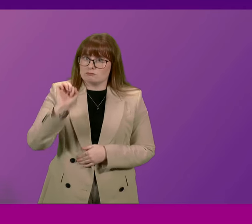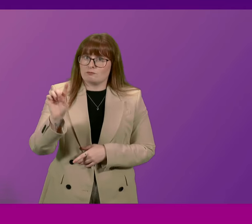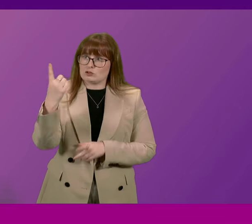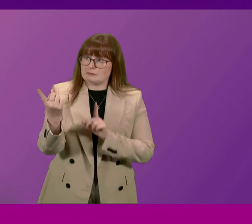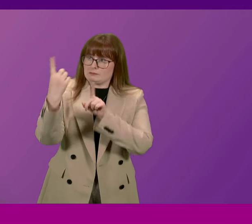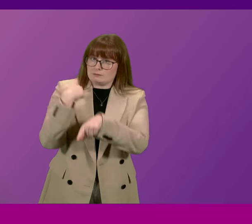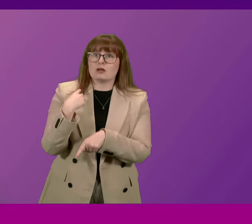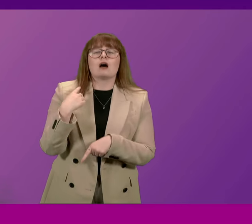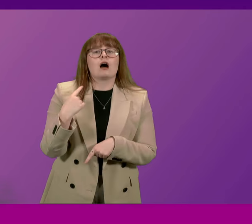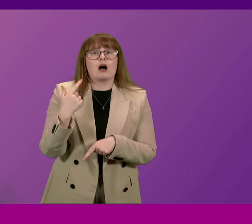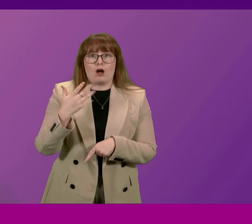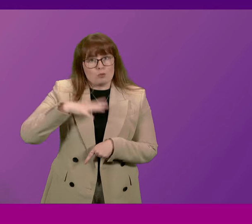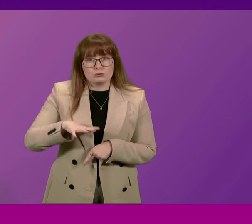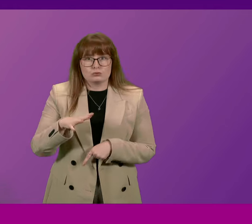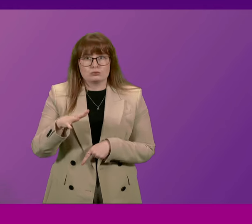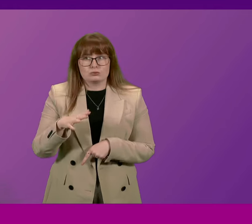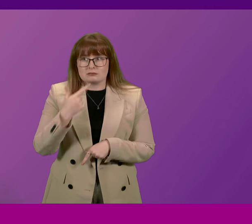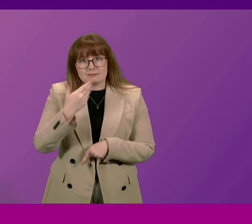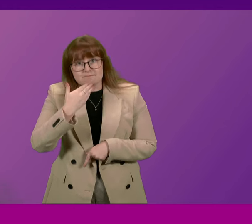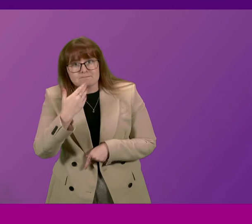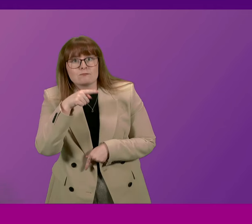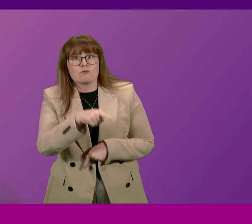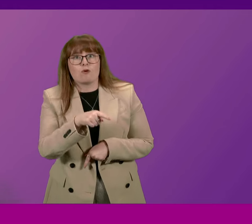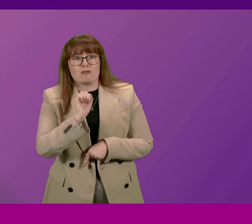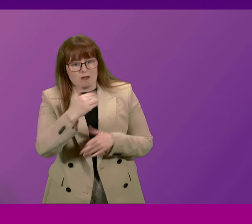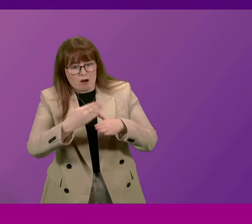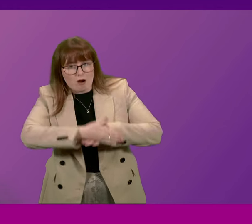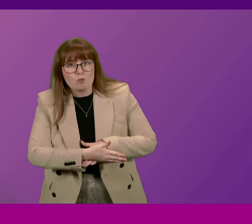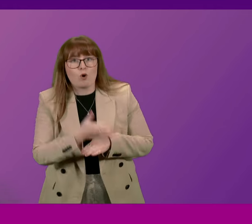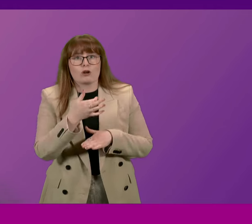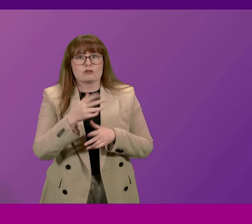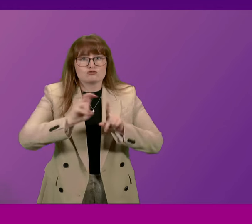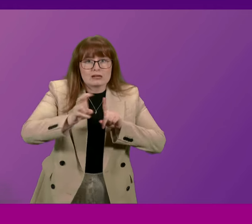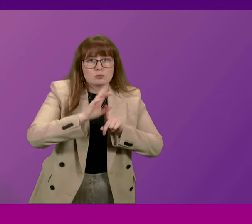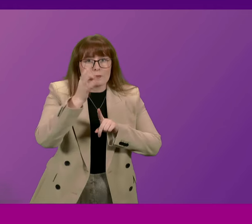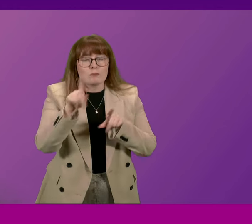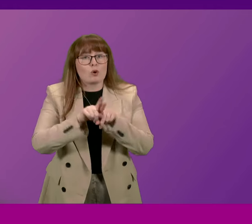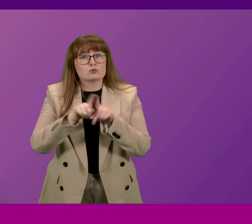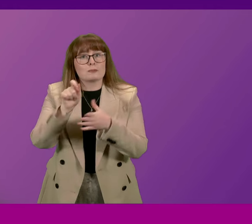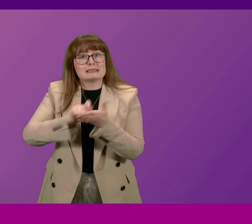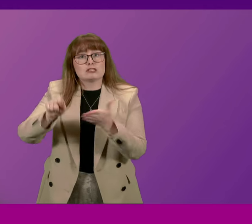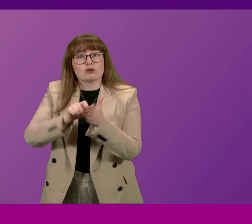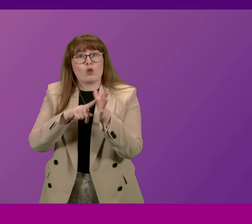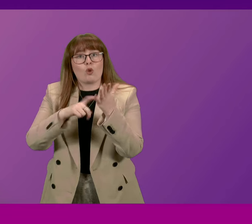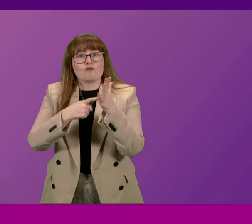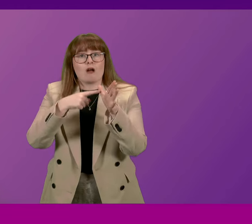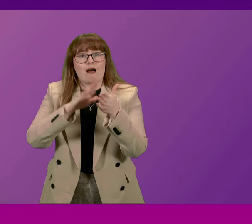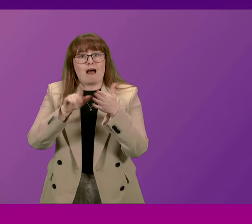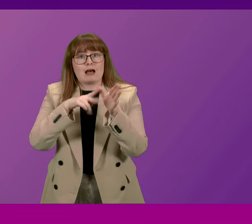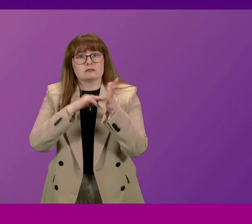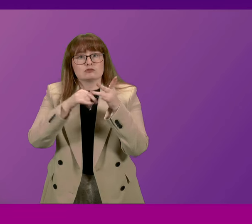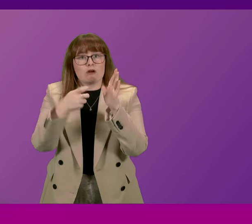I'm sure he wants to join with me in paying tribute to the Committee members for the work done on this report, and also to the petitioner, Laura Hansler, for